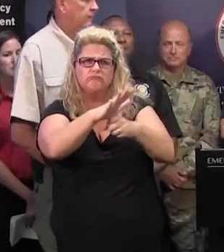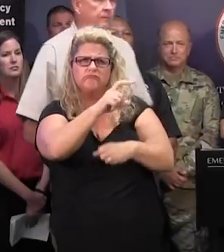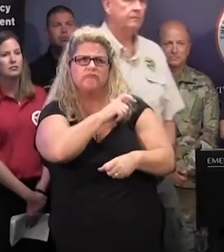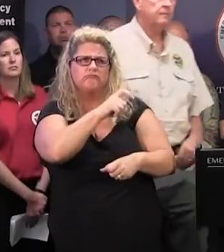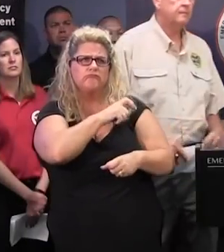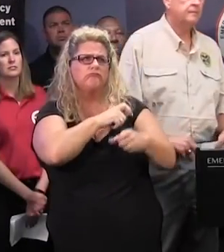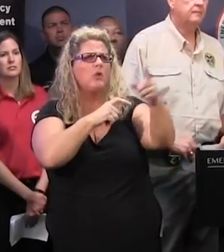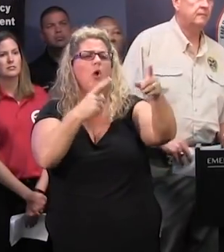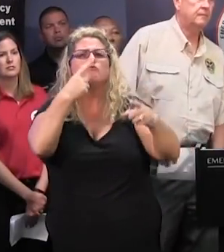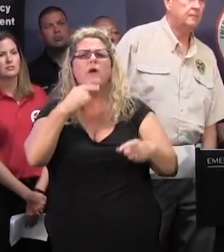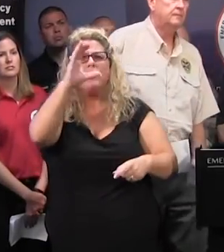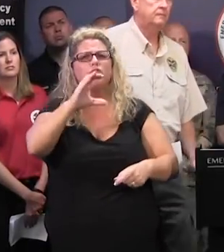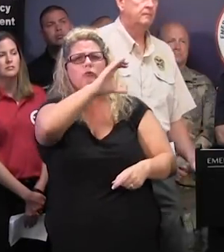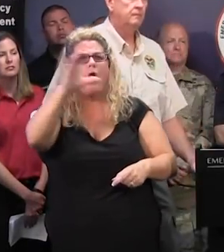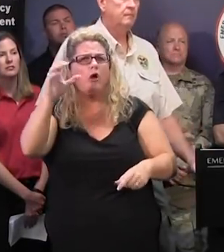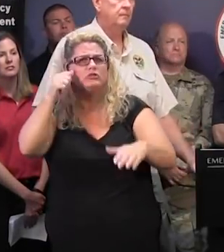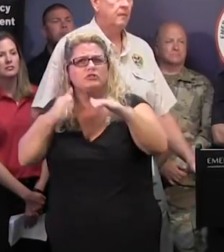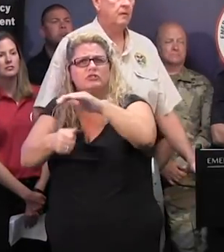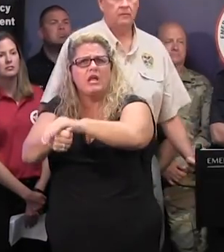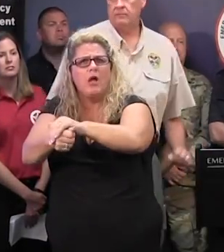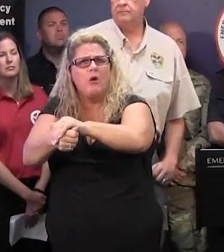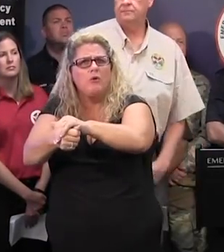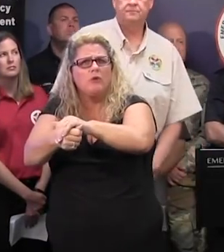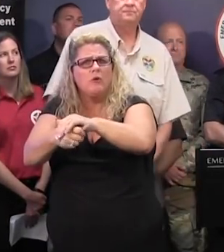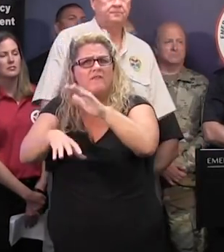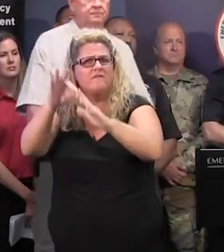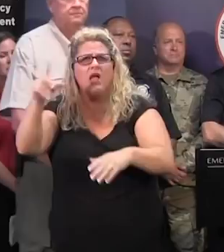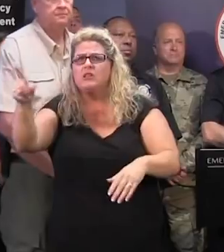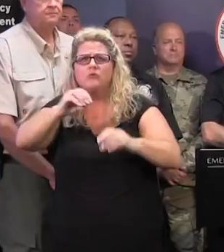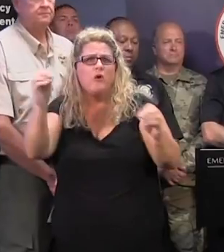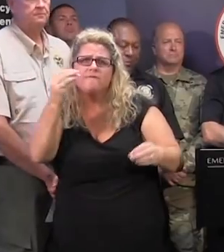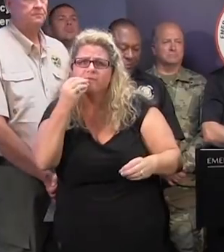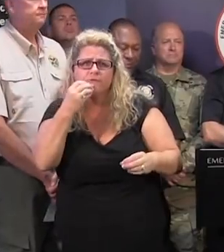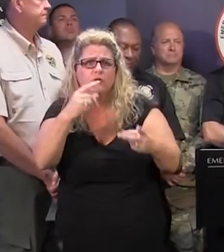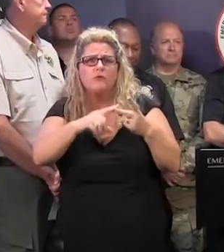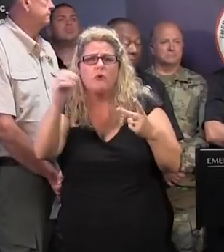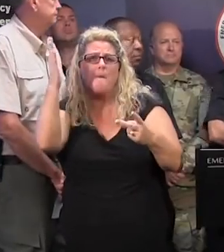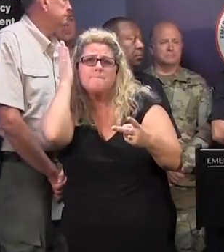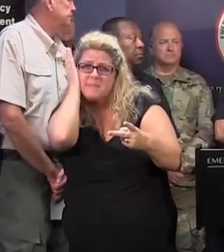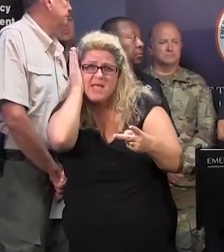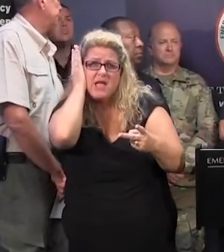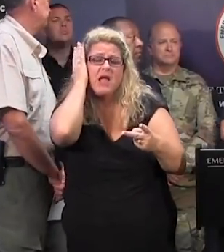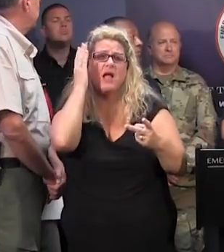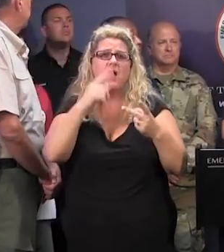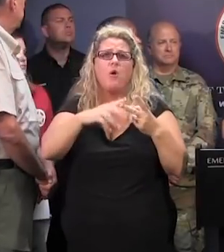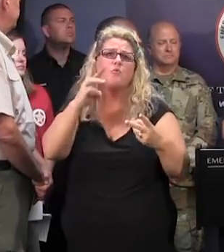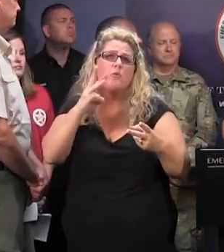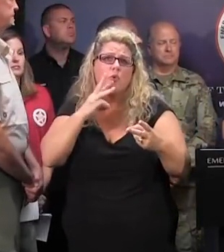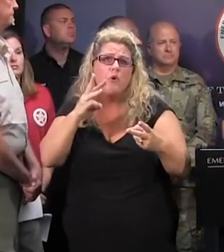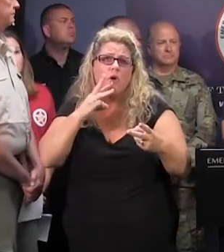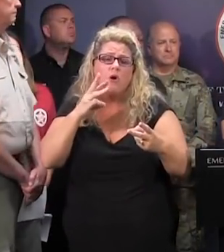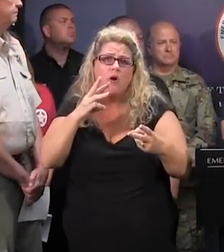to the Red Cross shelters, we're getting word that a lot of the shelters don't have food, they don't have beds, they don't have water.